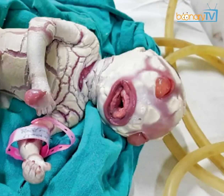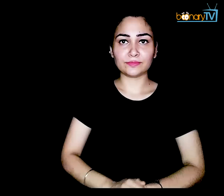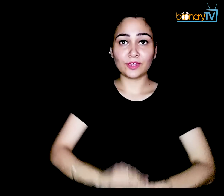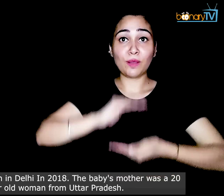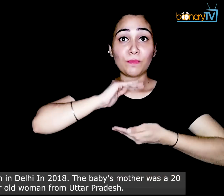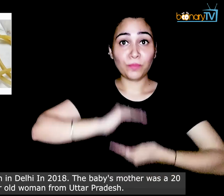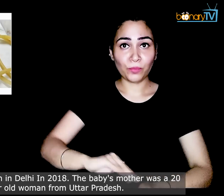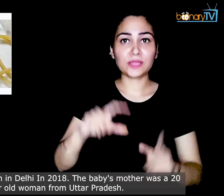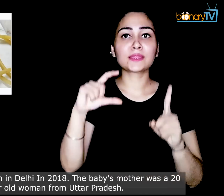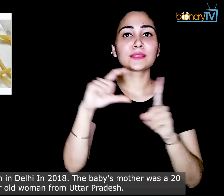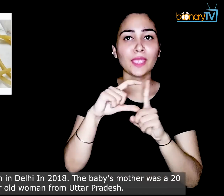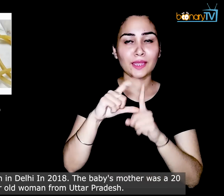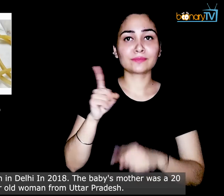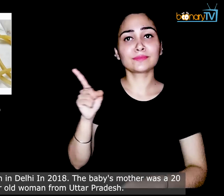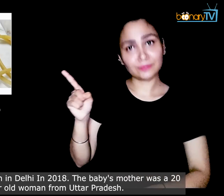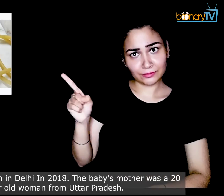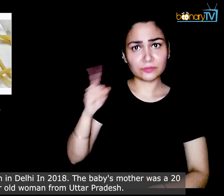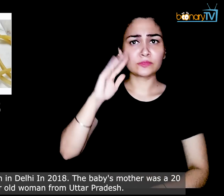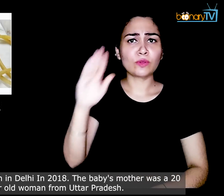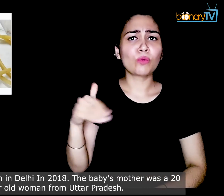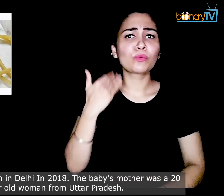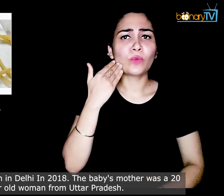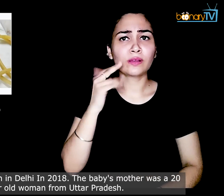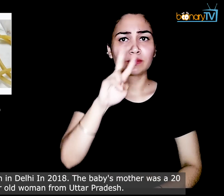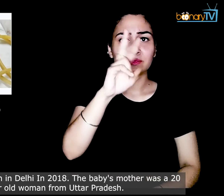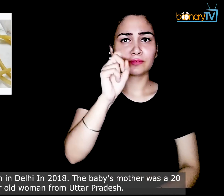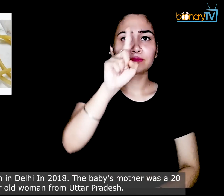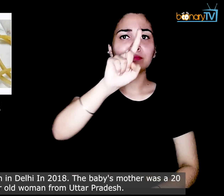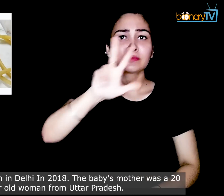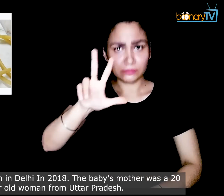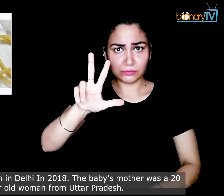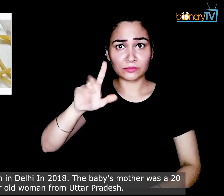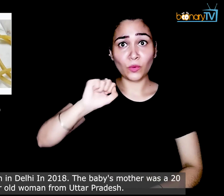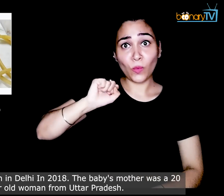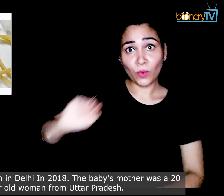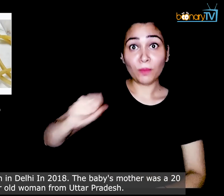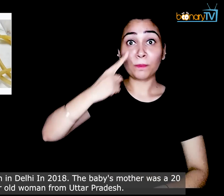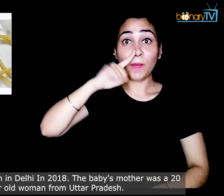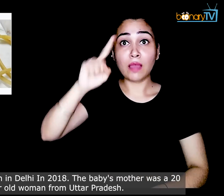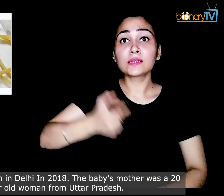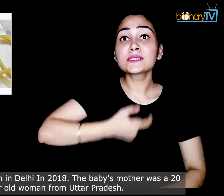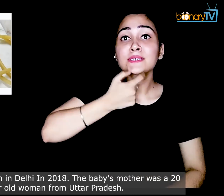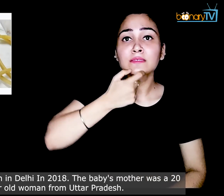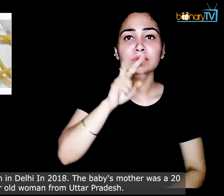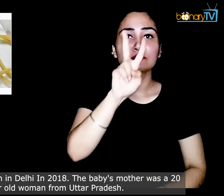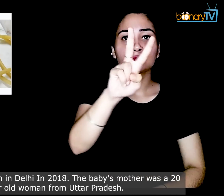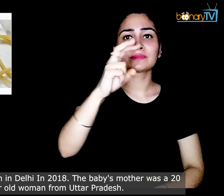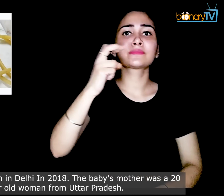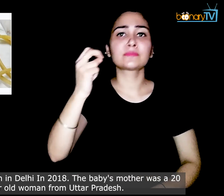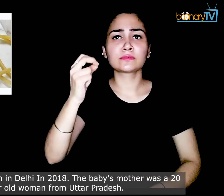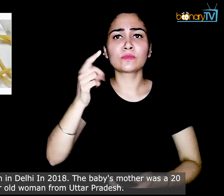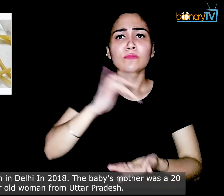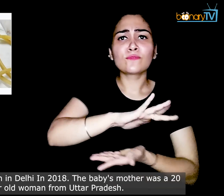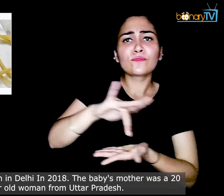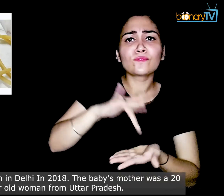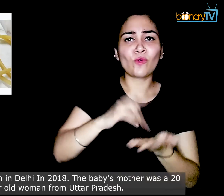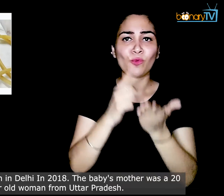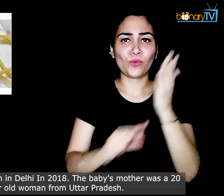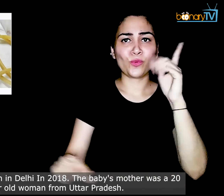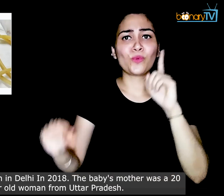This baby was born in Delhi in 2018. The baby's mother was a 20-year-old woman from